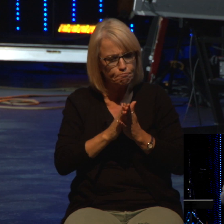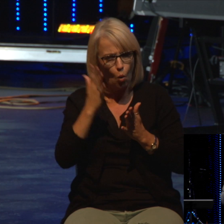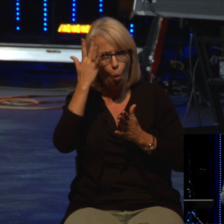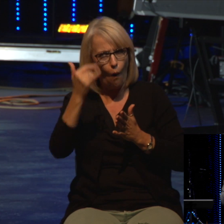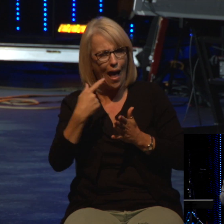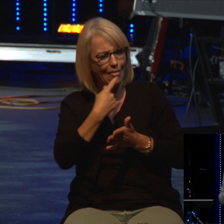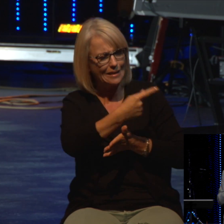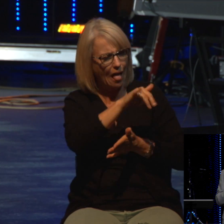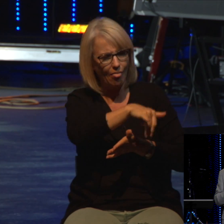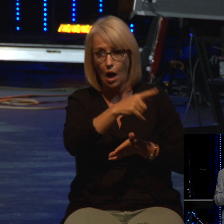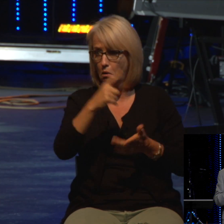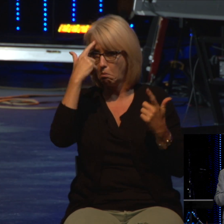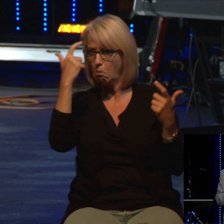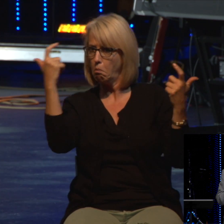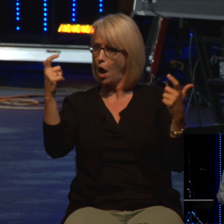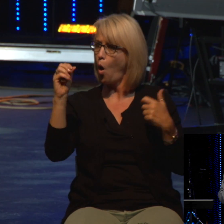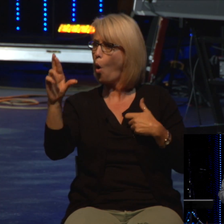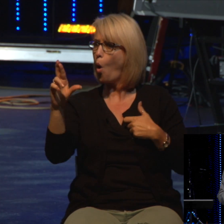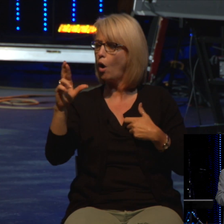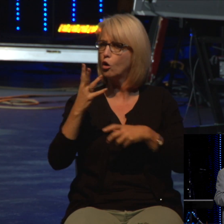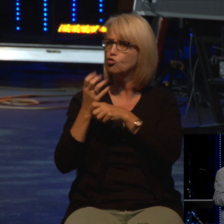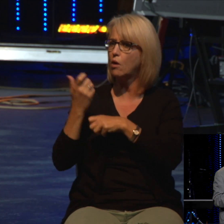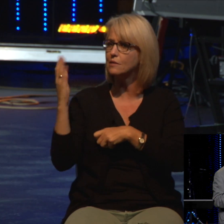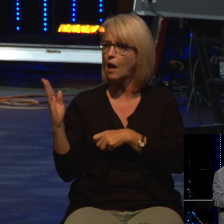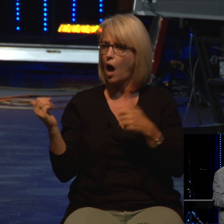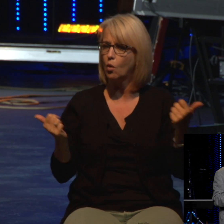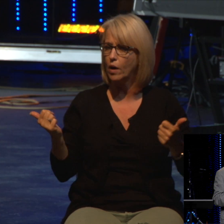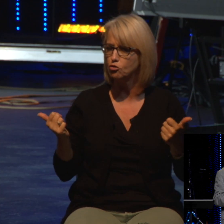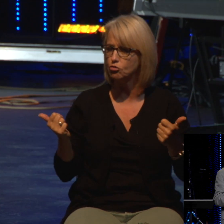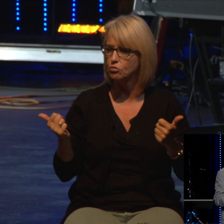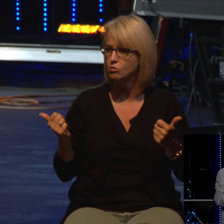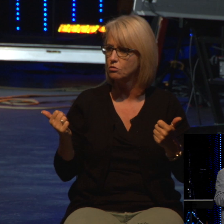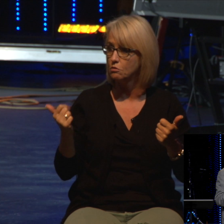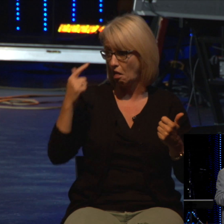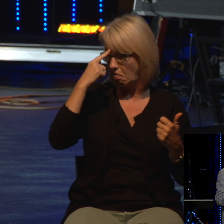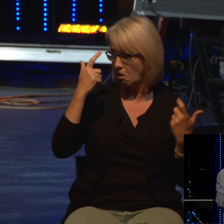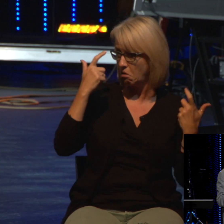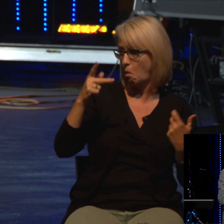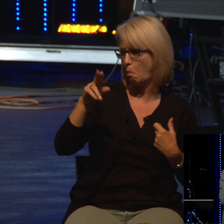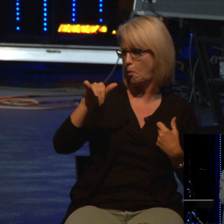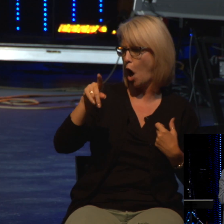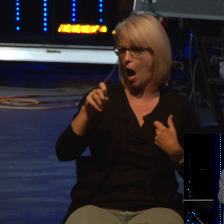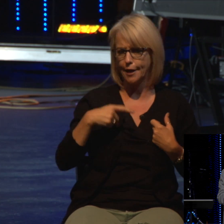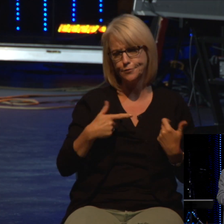by pride? I think it was motivated by pride. I don't think they were saying